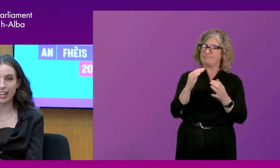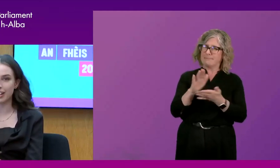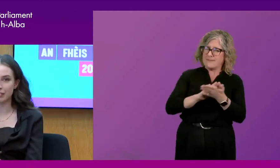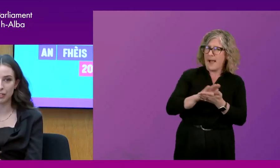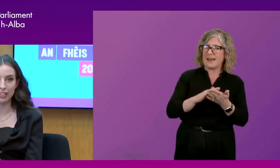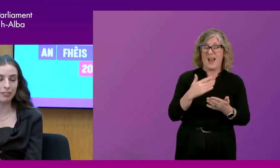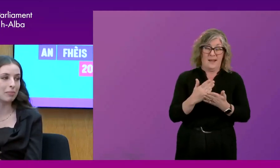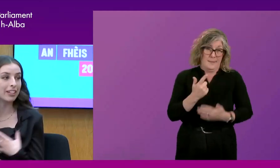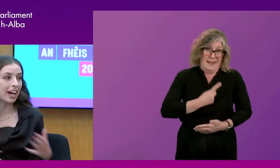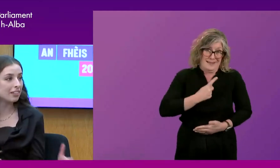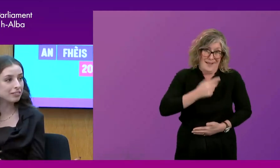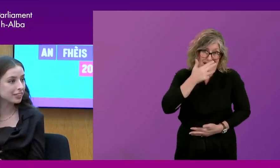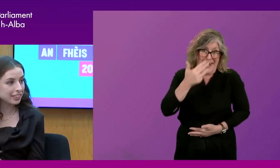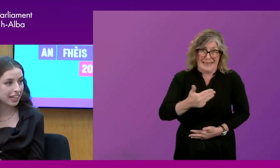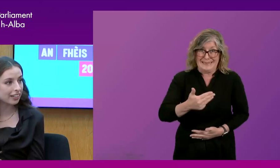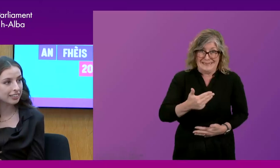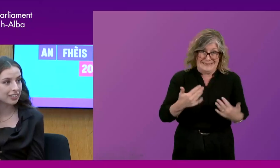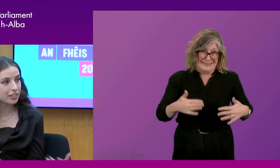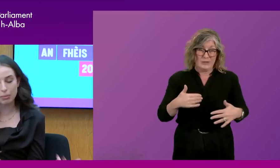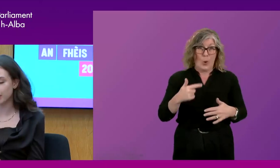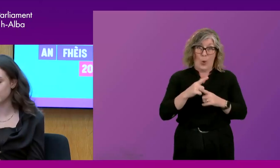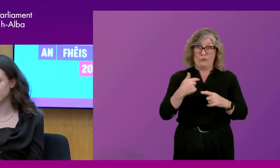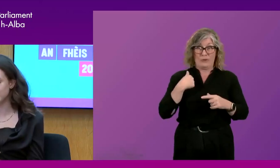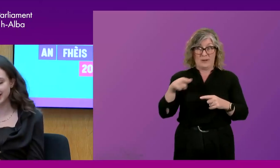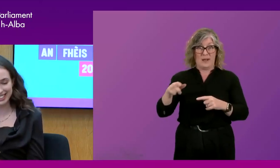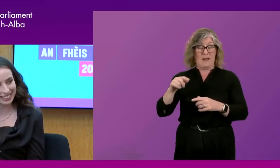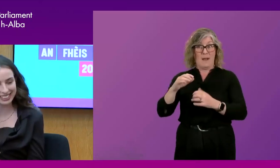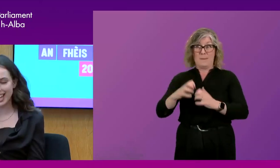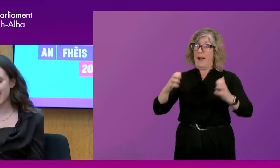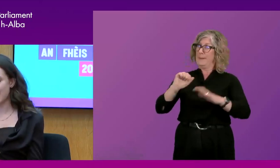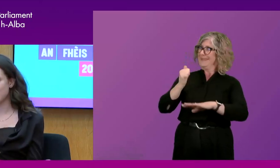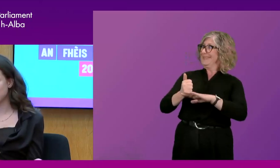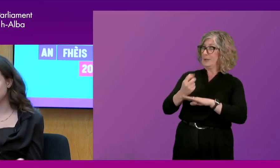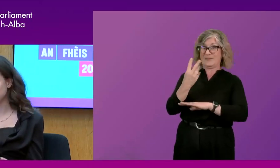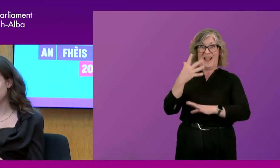So I have not even been alive for the entirety of this Parliament's existence.